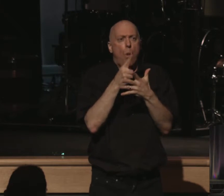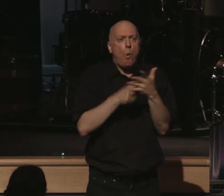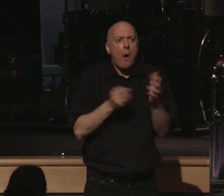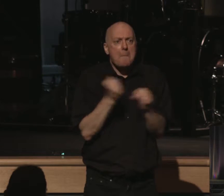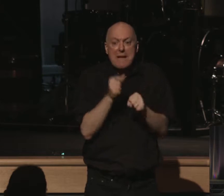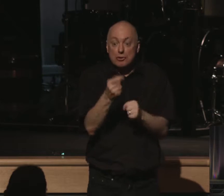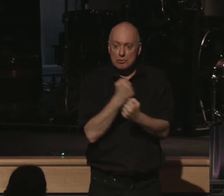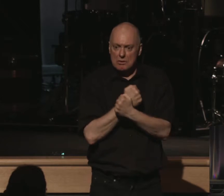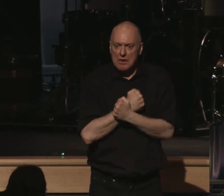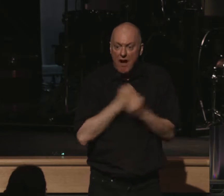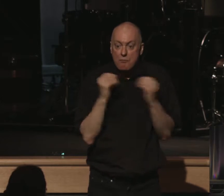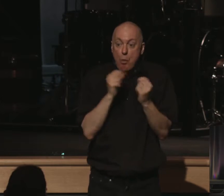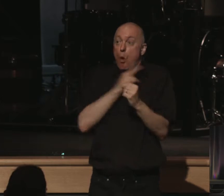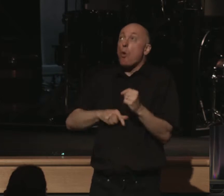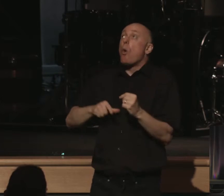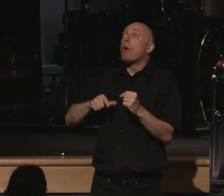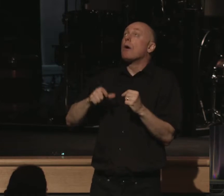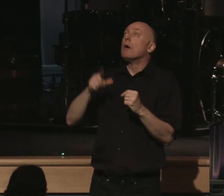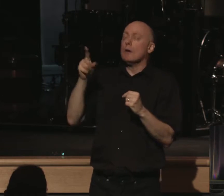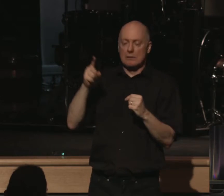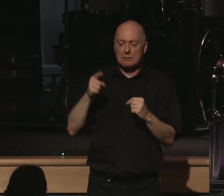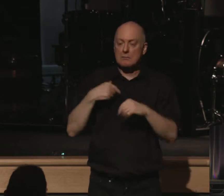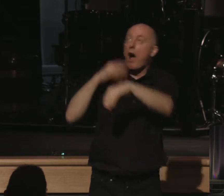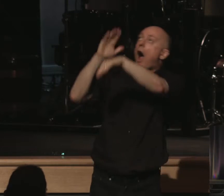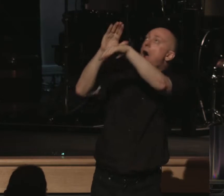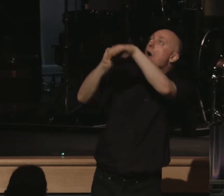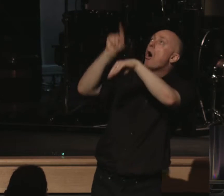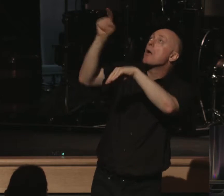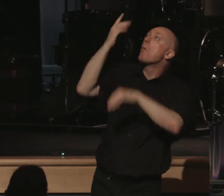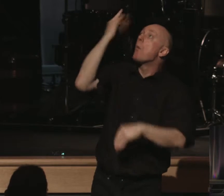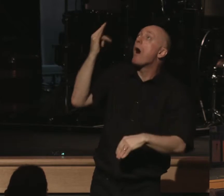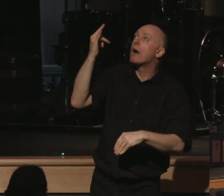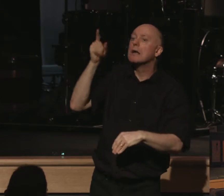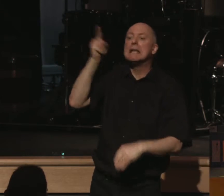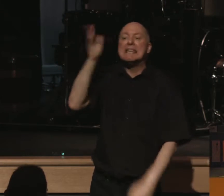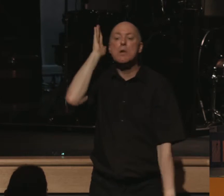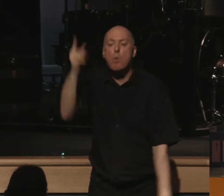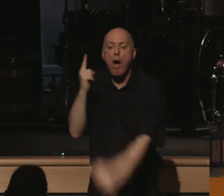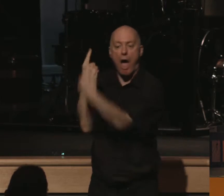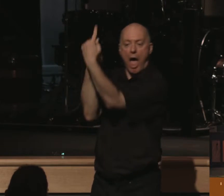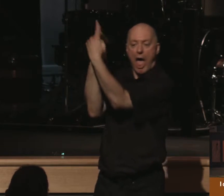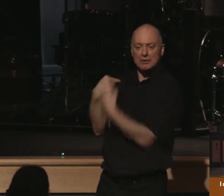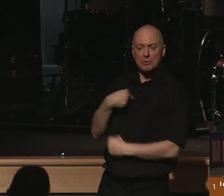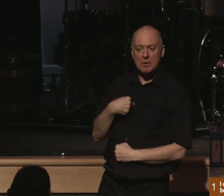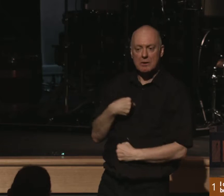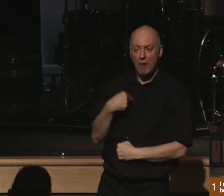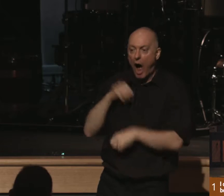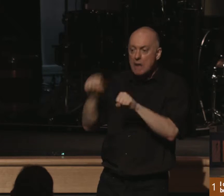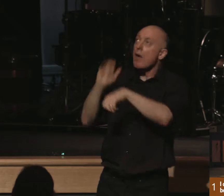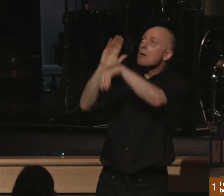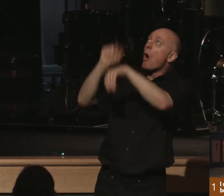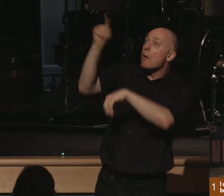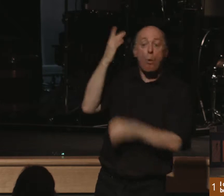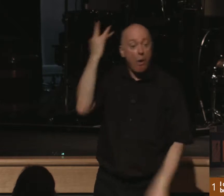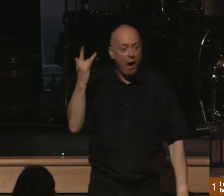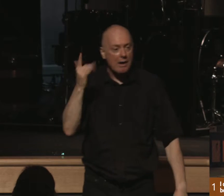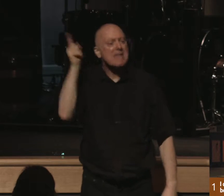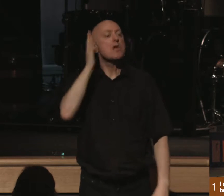in your heart for the Lord is this. I can call upon him because he answers. I can call upon him because he answers.